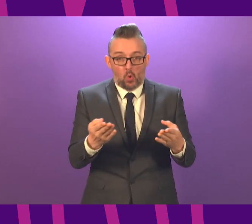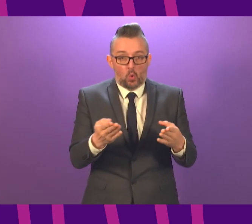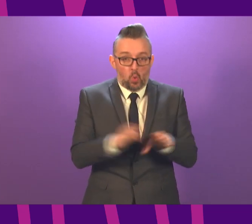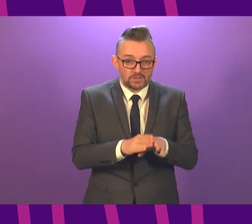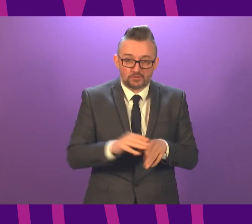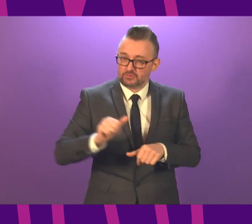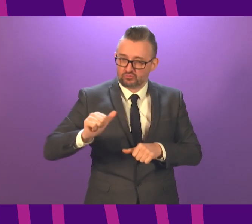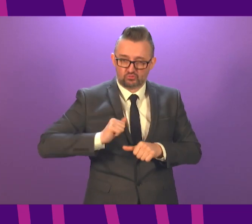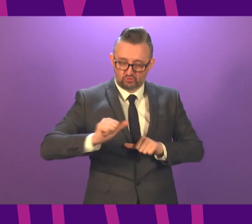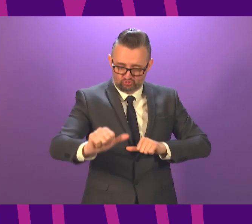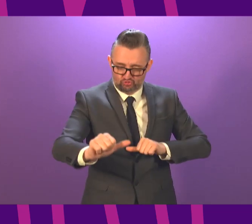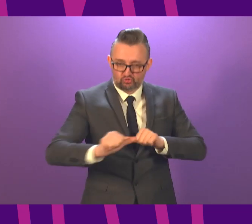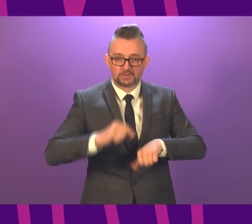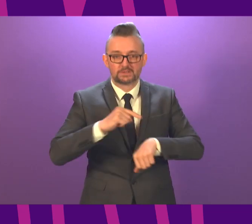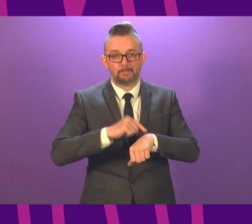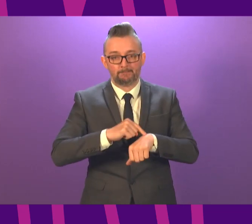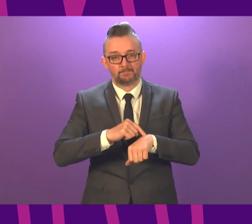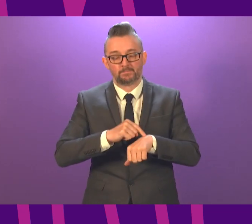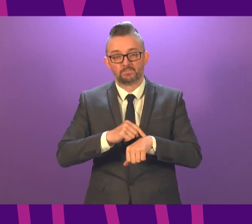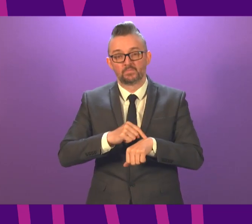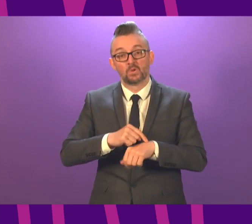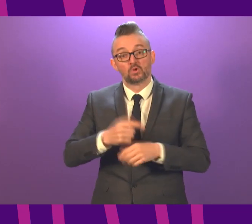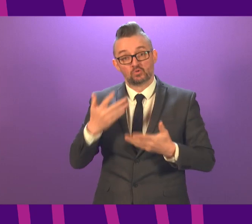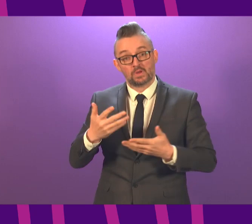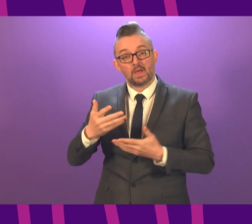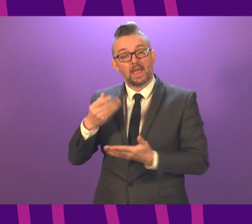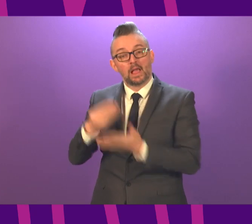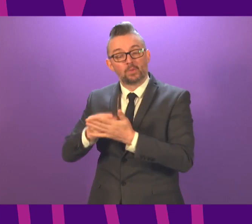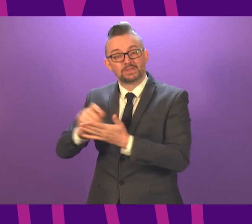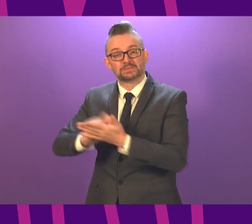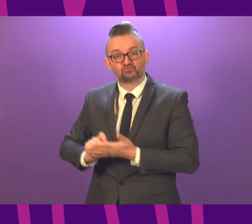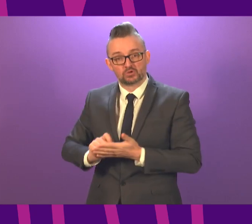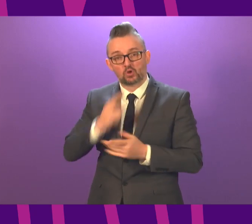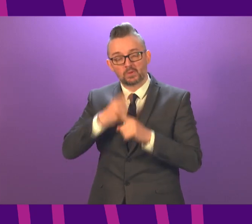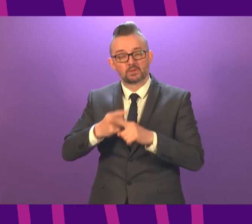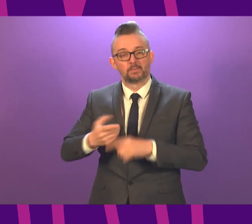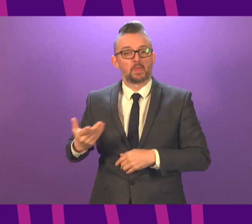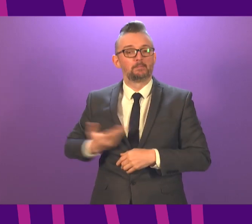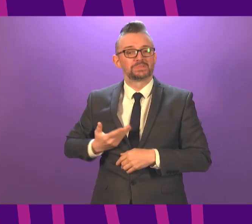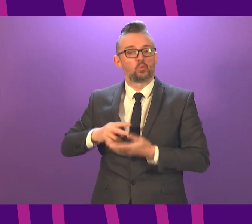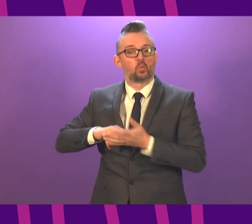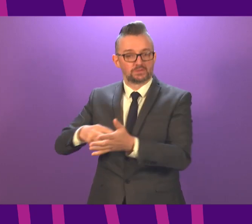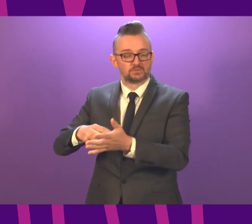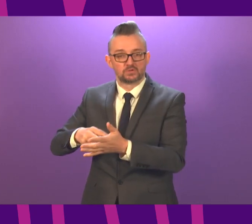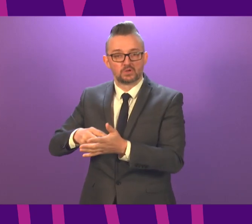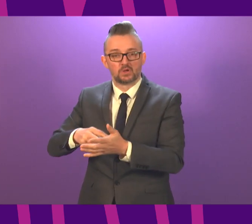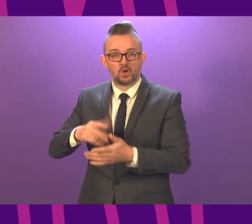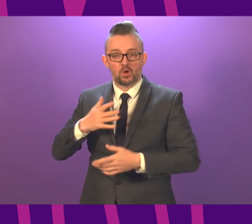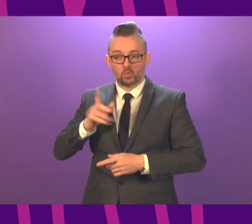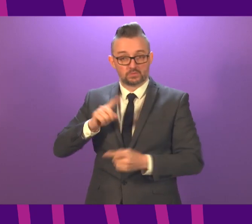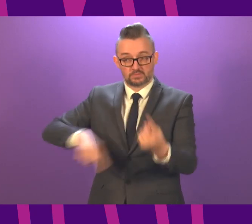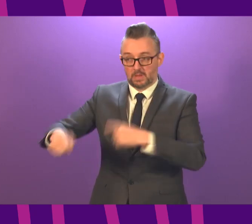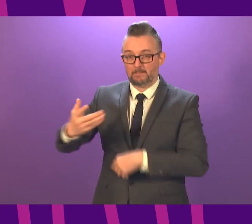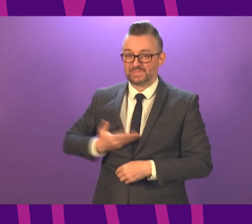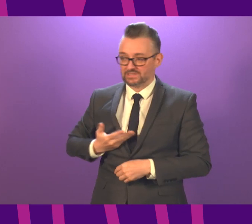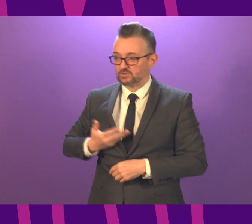on, will be discussing, led by the economy secretary starting today with business organisations, the expectation on businesses to